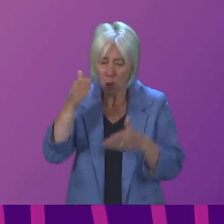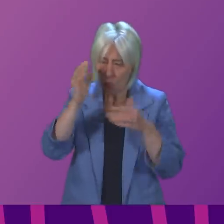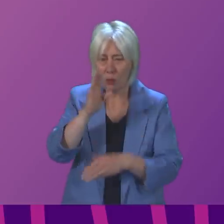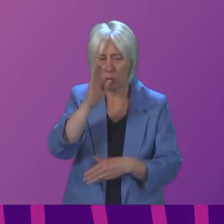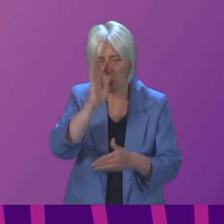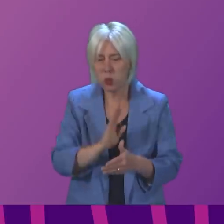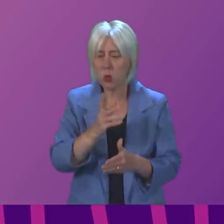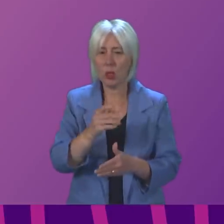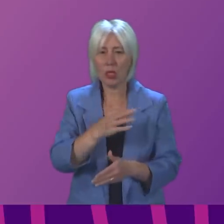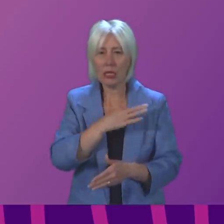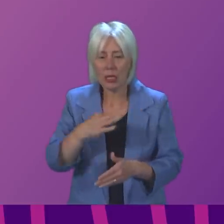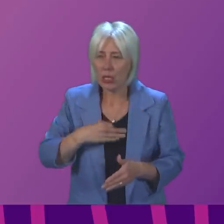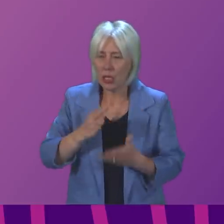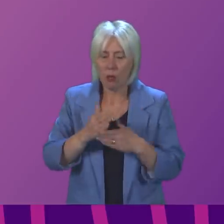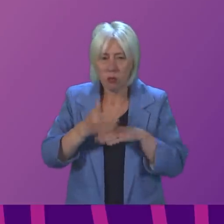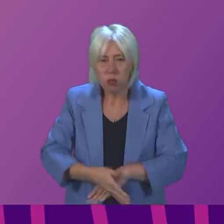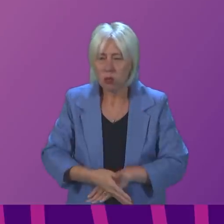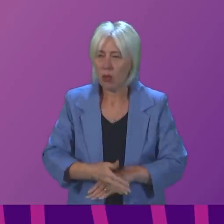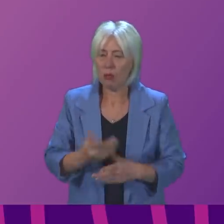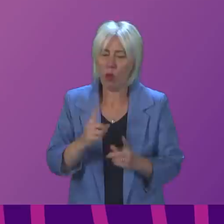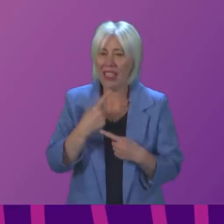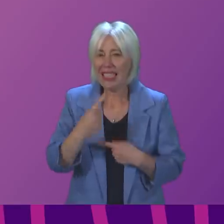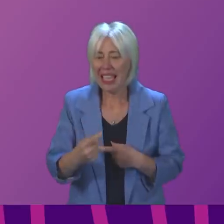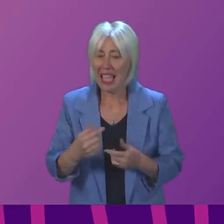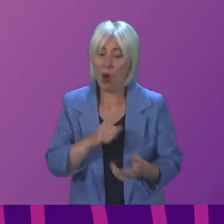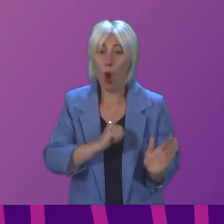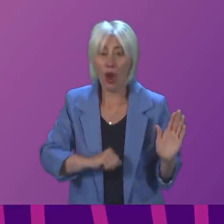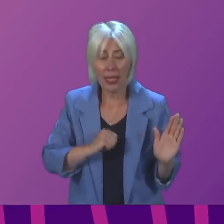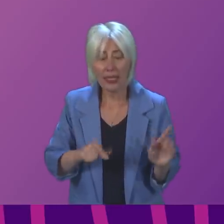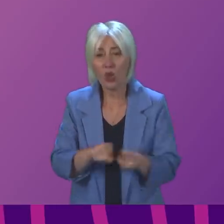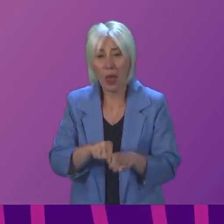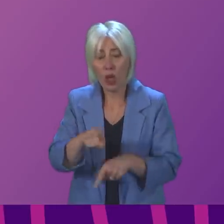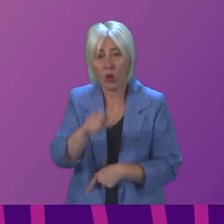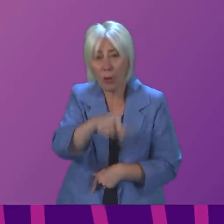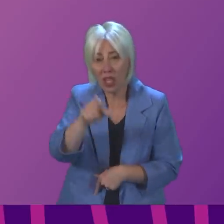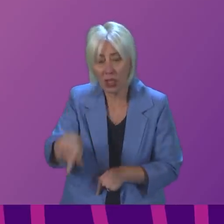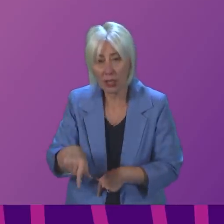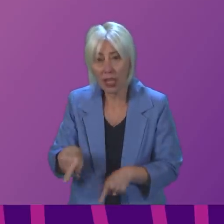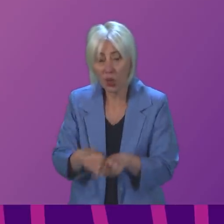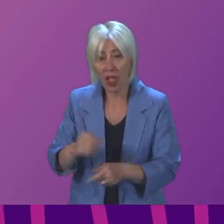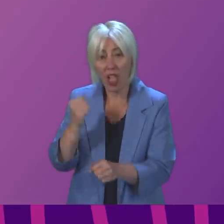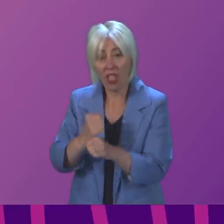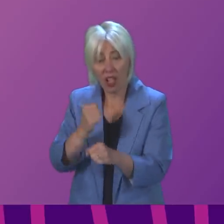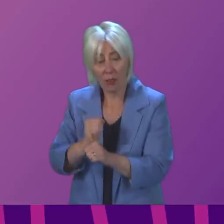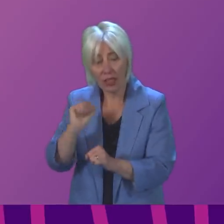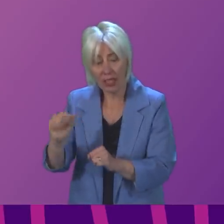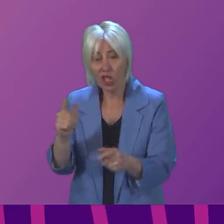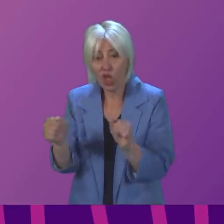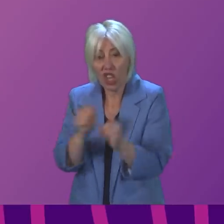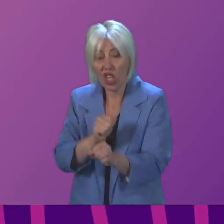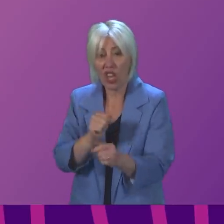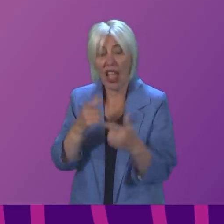their duty of candour and honesty to patients. The government takes that so seriously that we changed the law to make duty of candour a legal